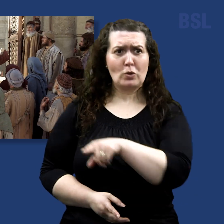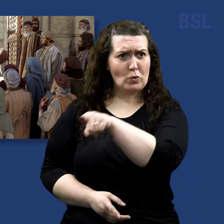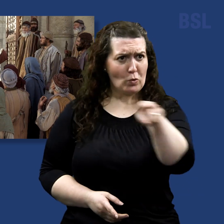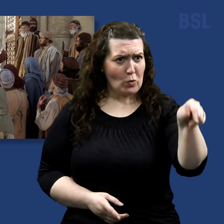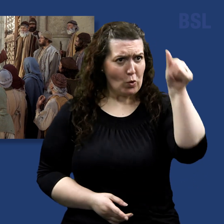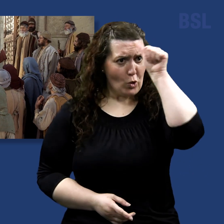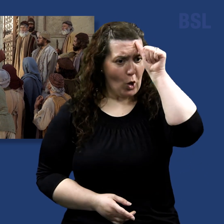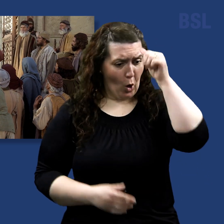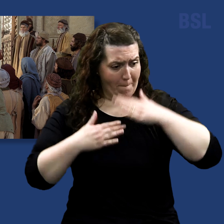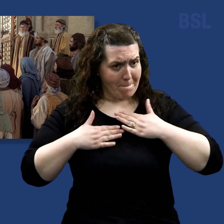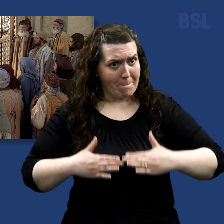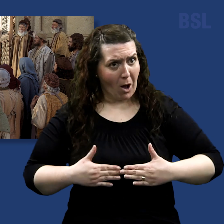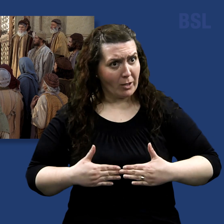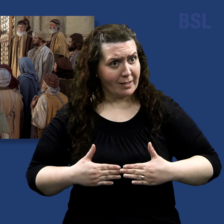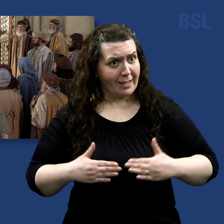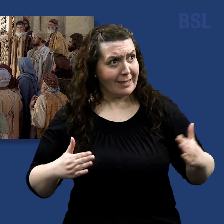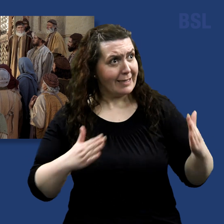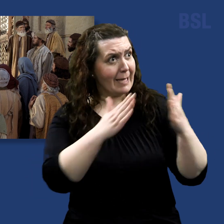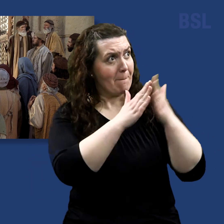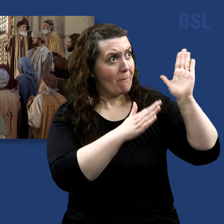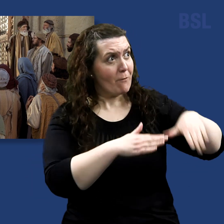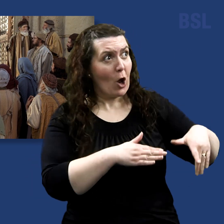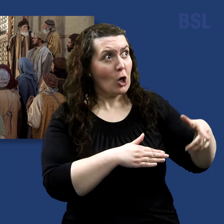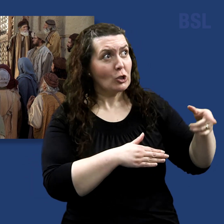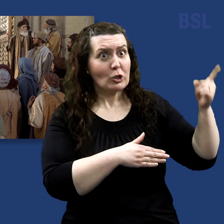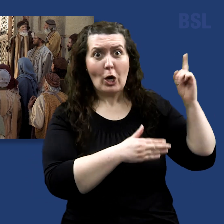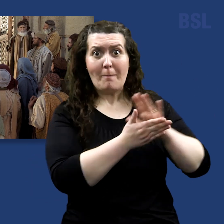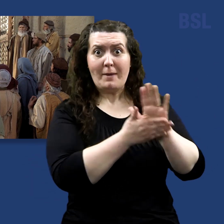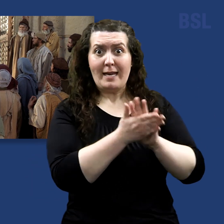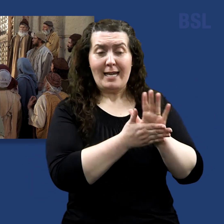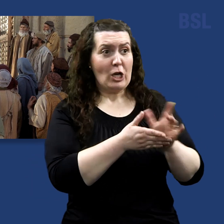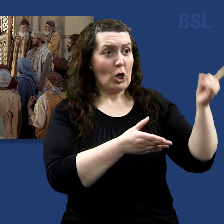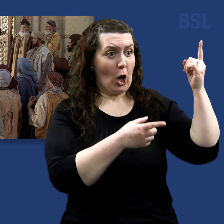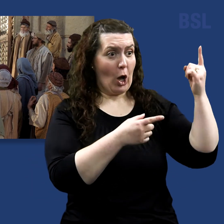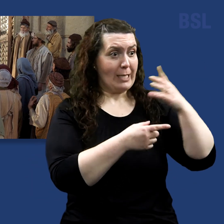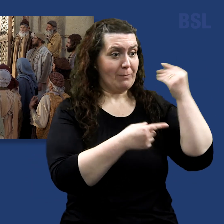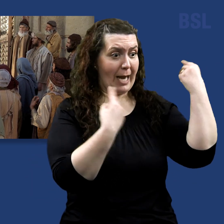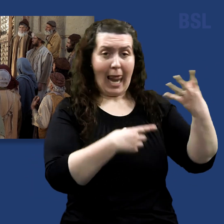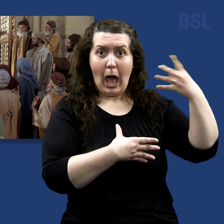Know ye not that ye are the temple of God, and that the Spirit of God dwelleth in you?